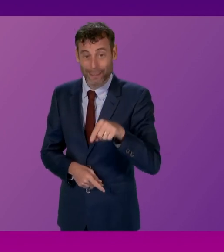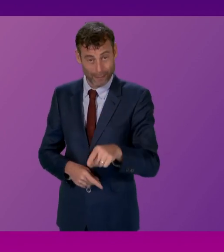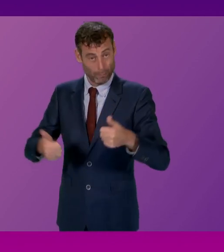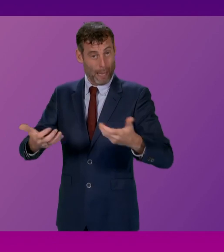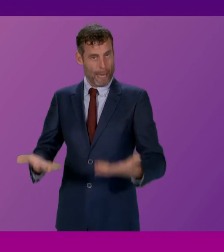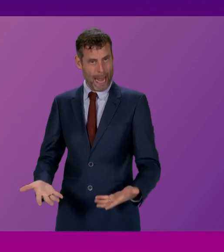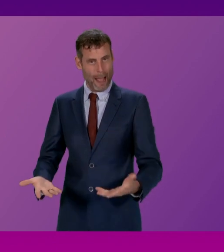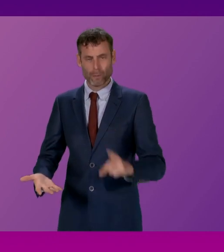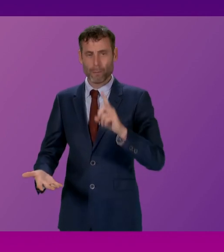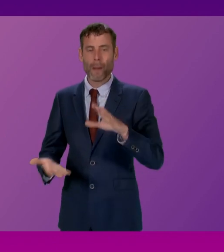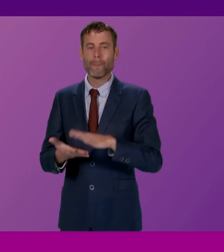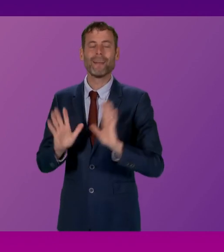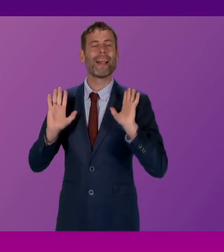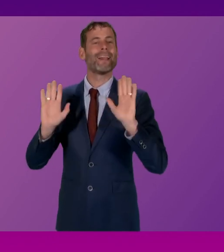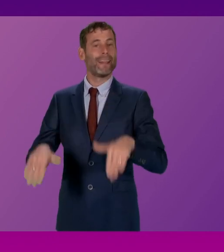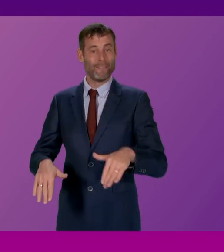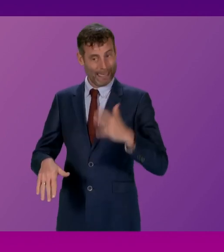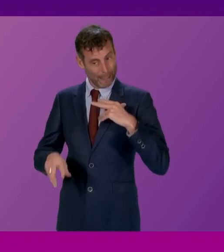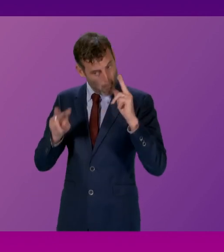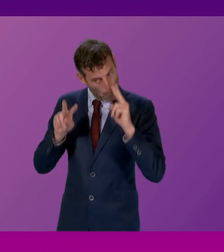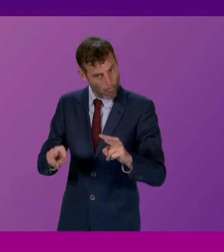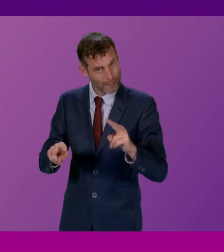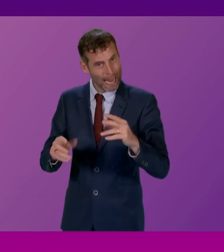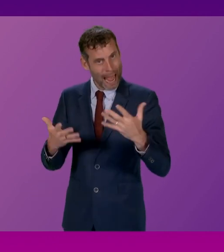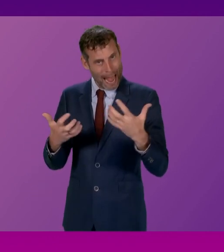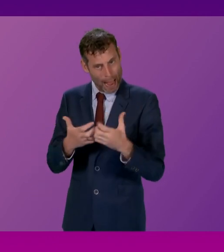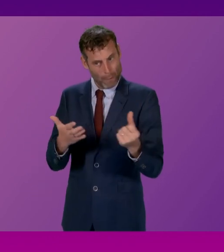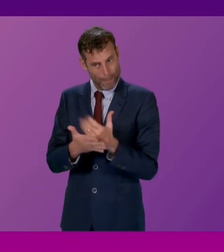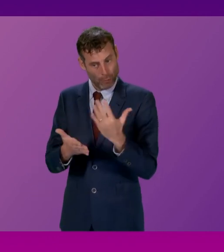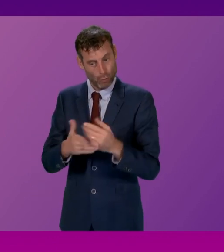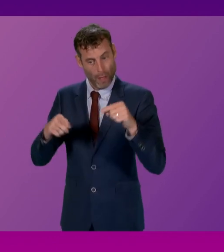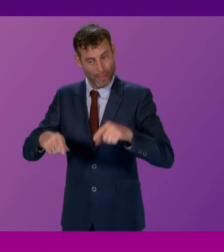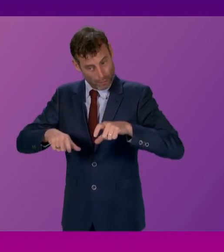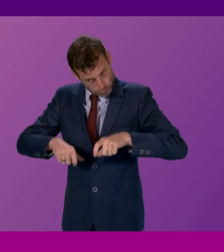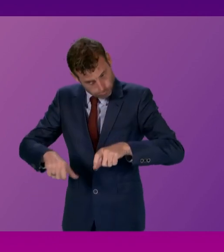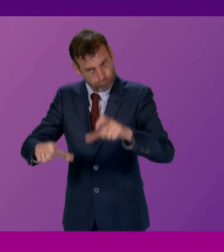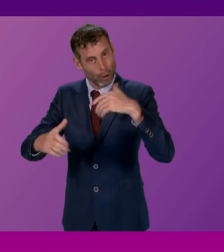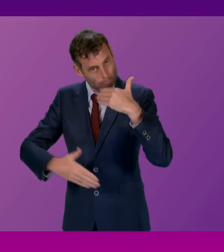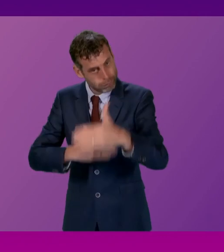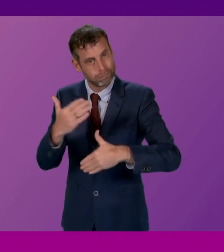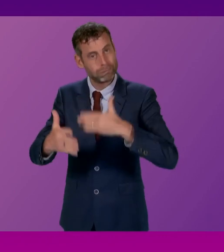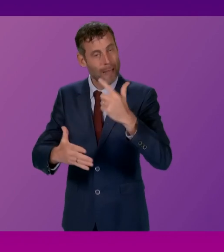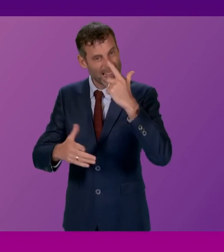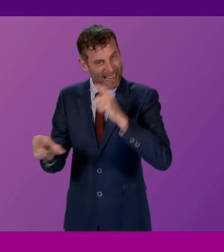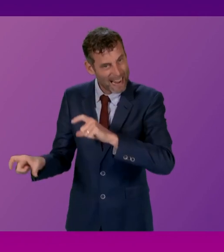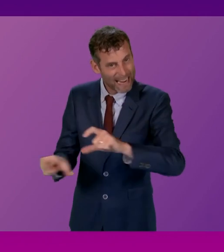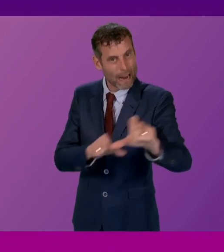to work with the PVI sector to ensure that we have a sustainable ELC provision going forward. Willie Rennie.